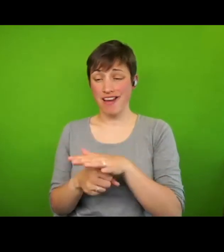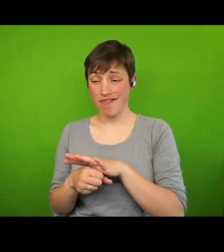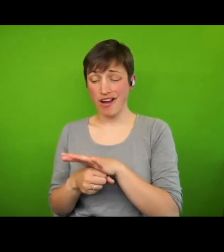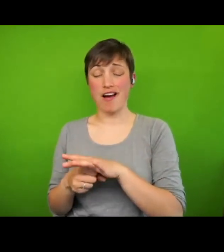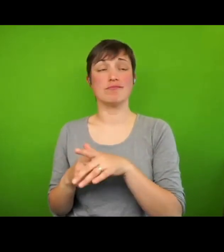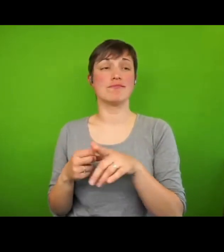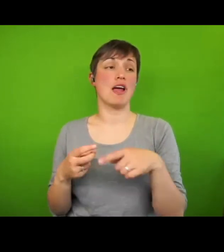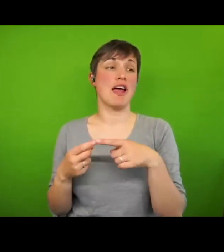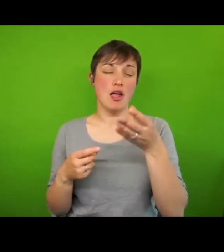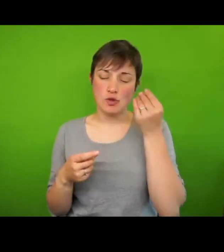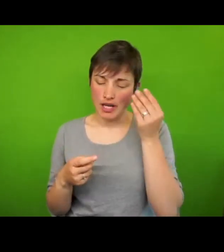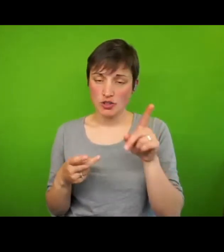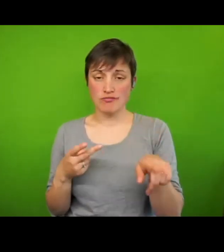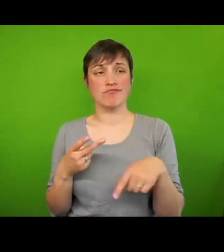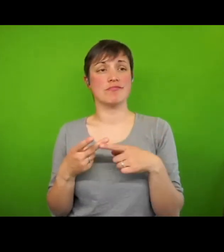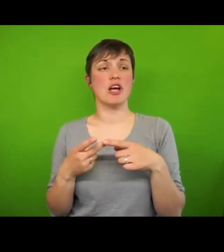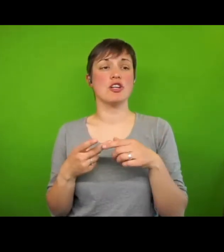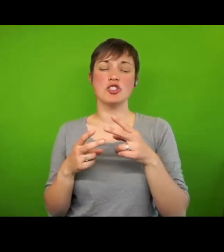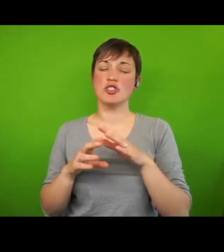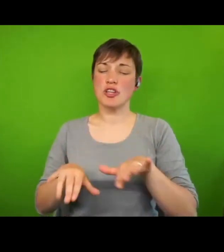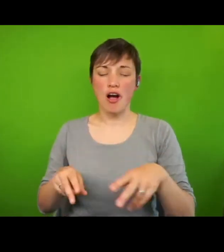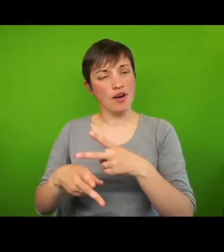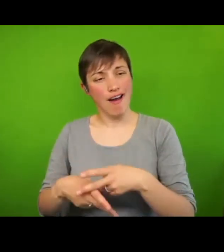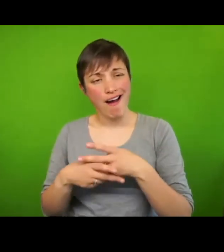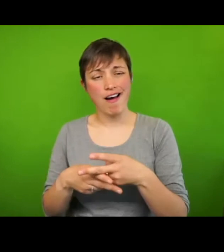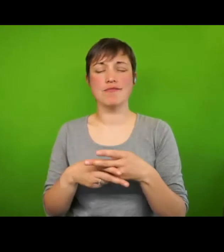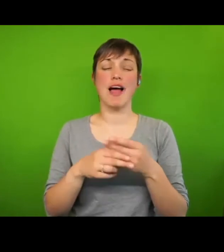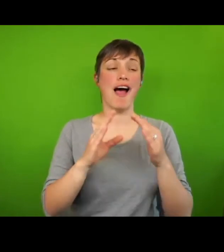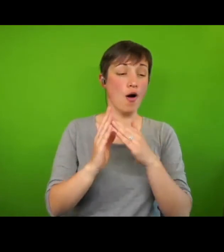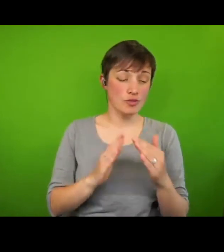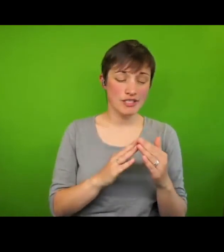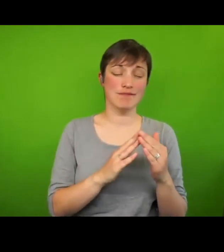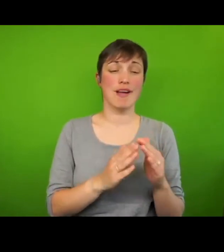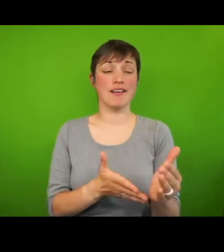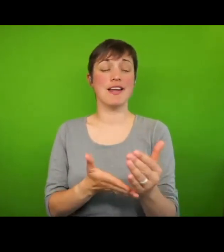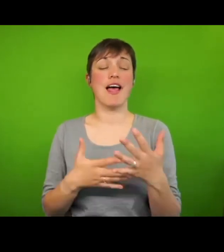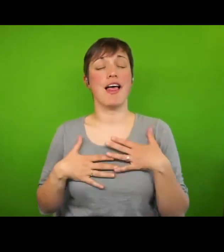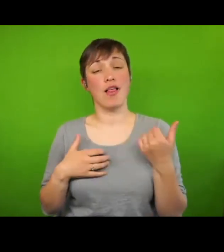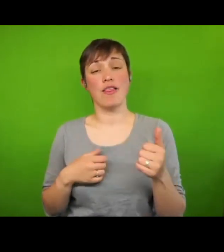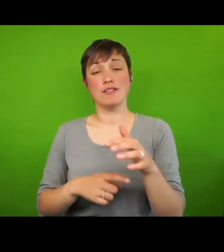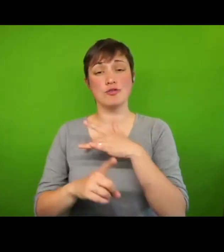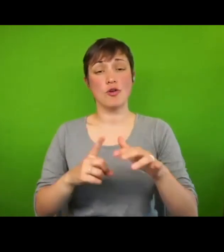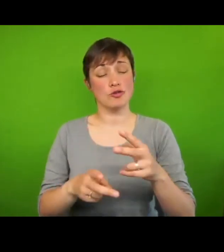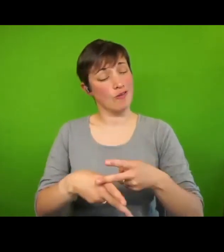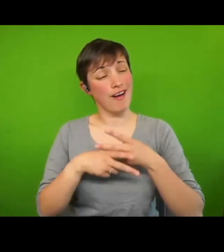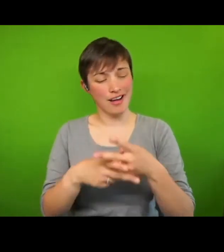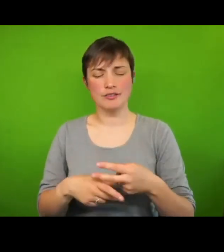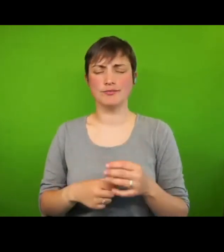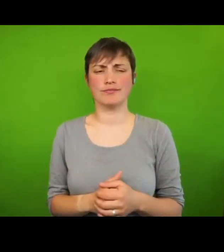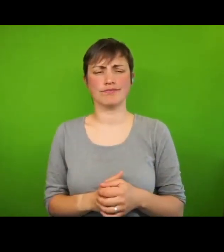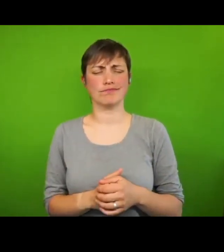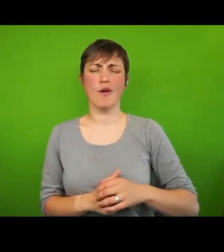child care, housing and health and social care. Scotland stands out for its adoption of